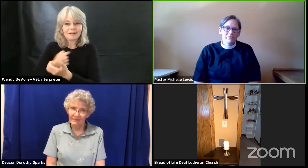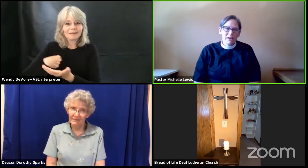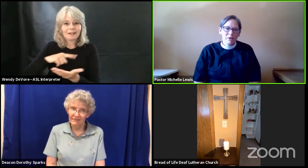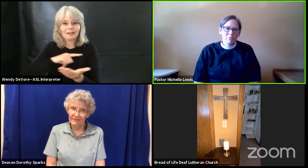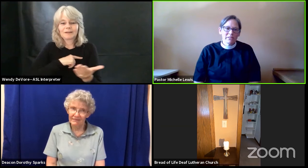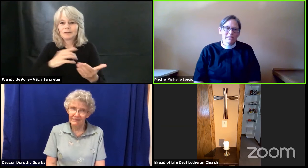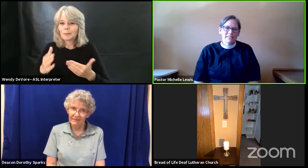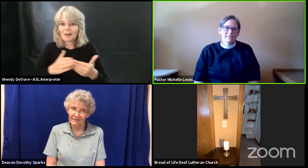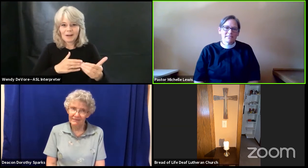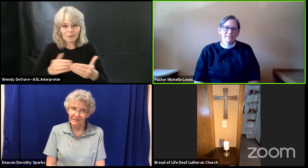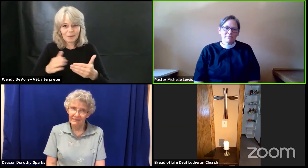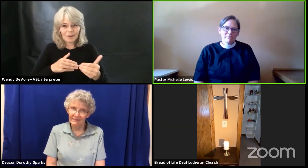their families